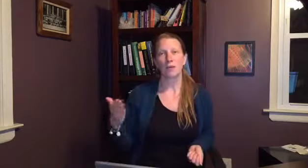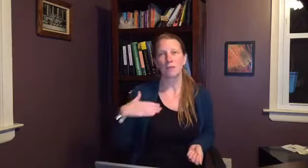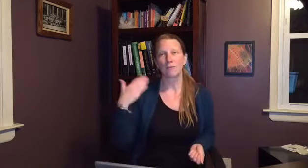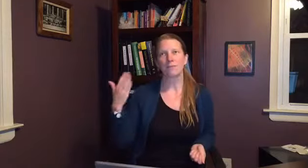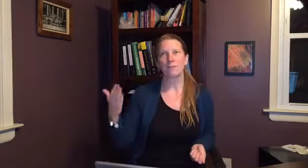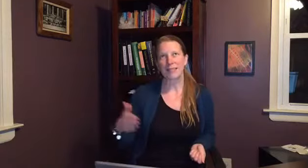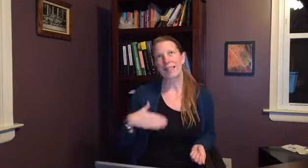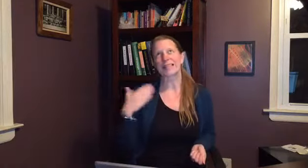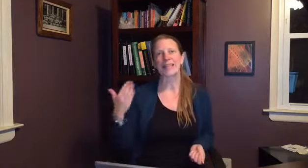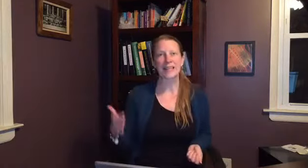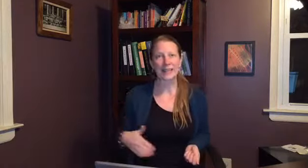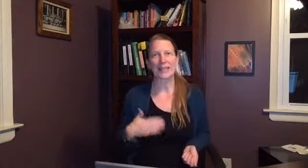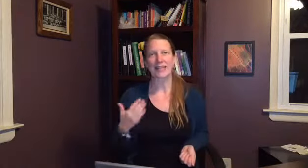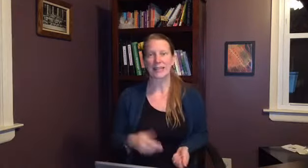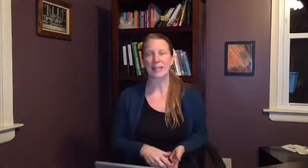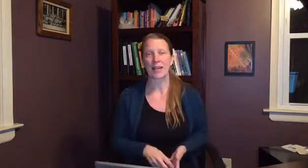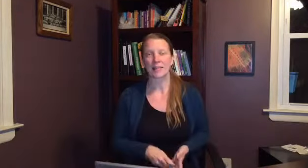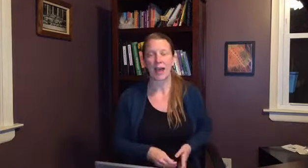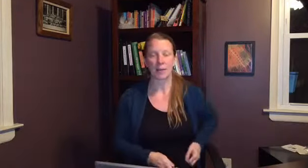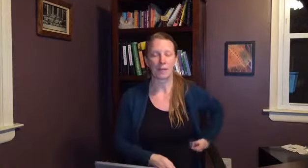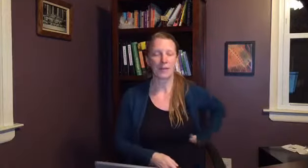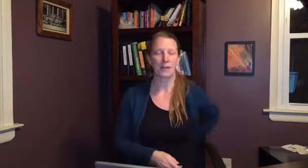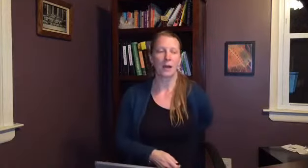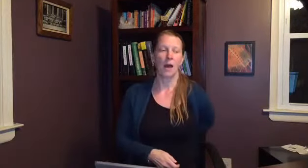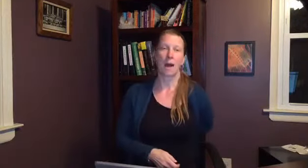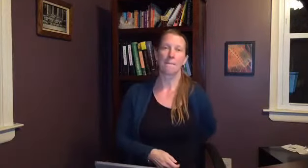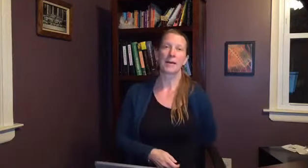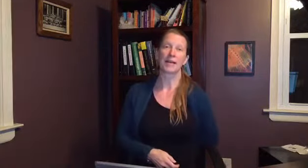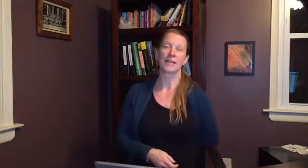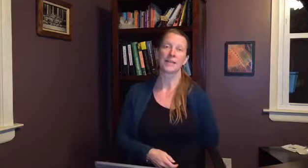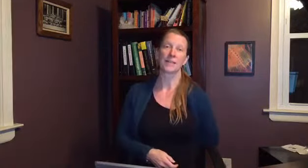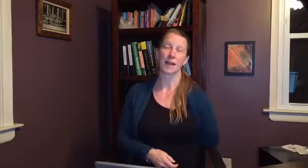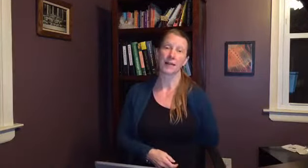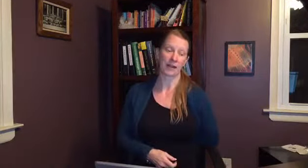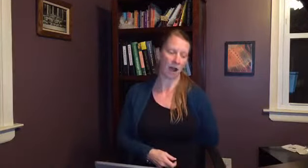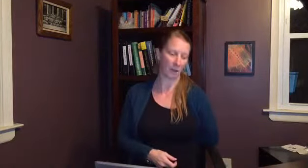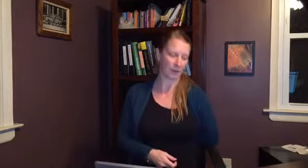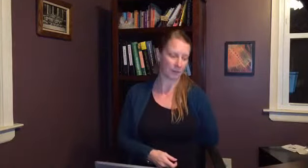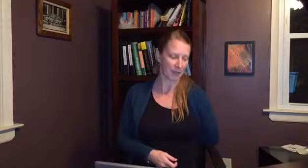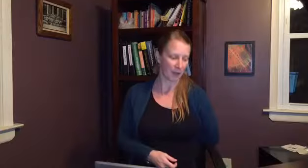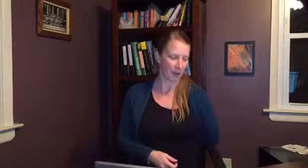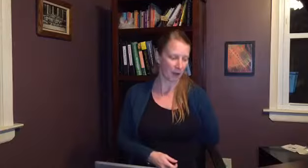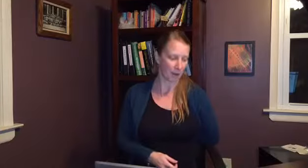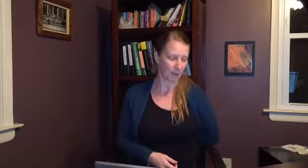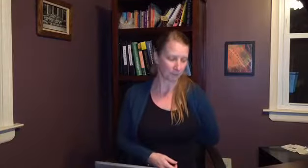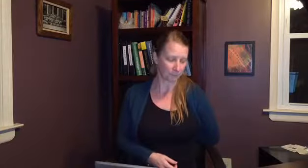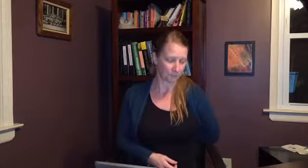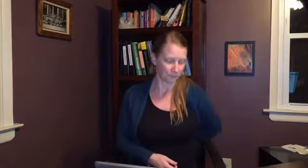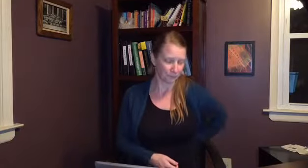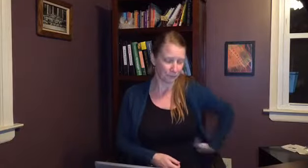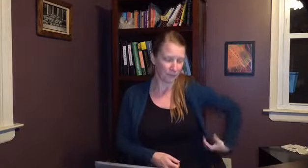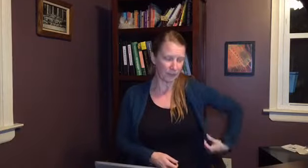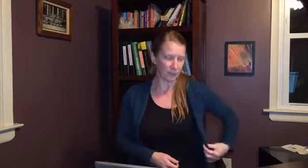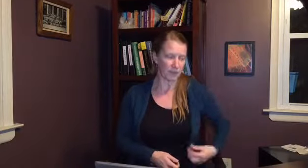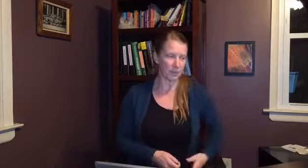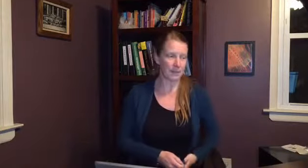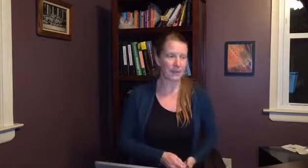it's less likely that that's kind of happening um but it is very common um typically